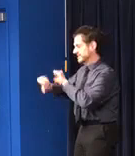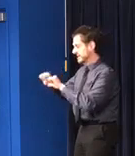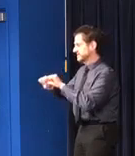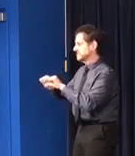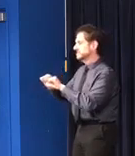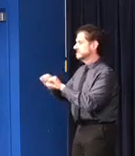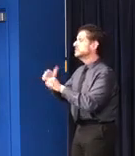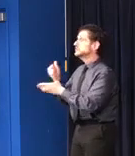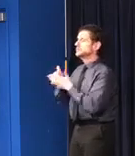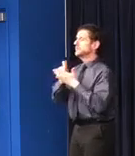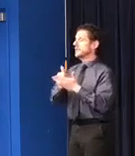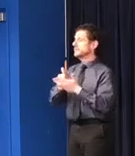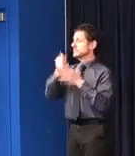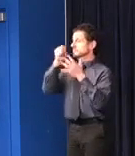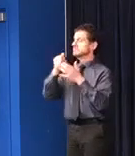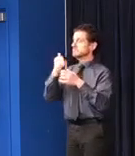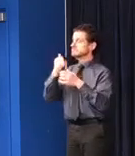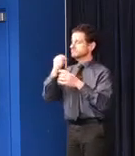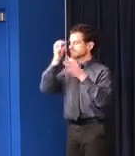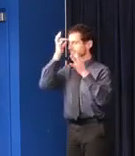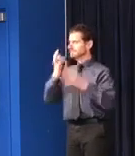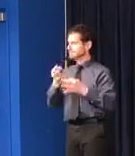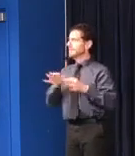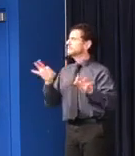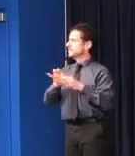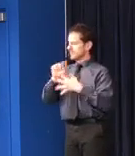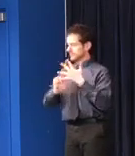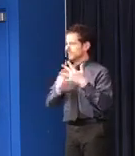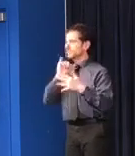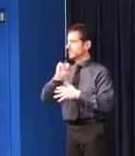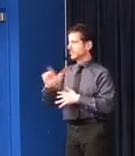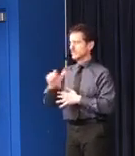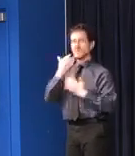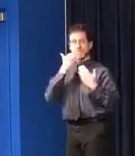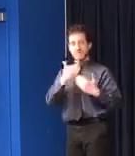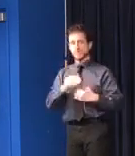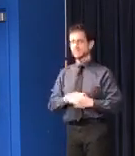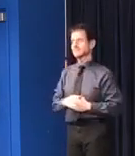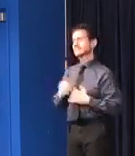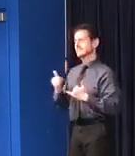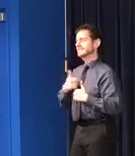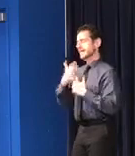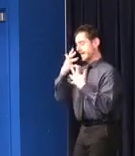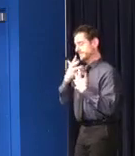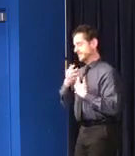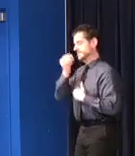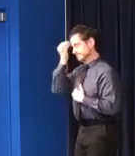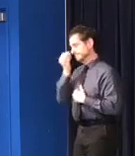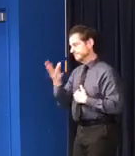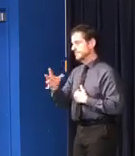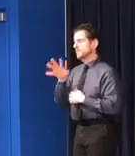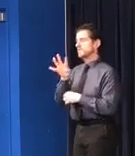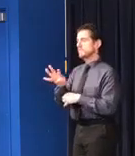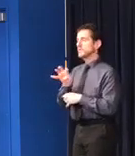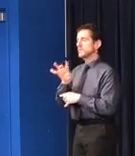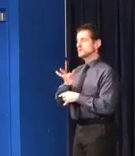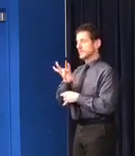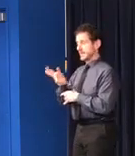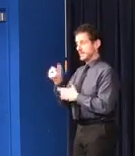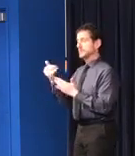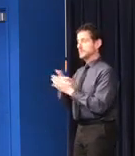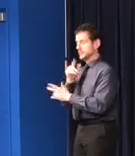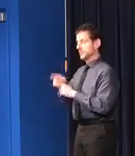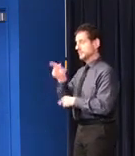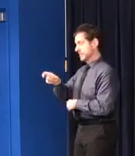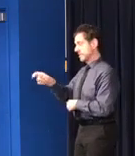and I thank you for being that kind of leader. Today, I'm sad to report that there are 488 new cases